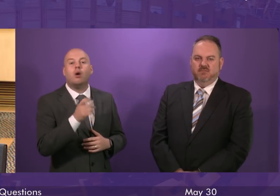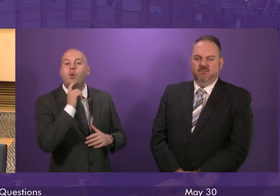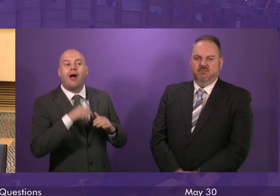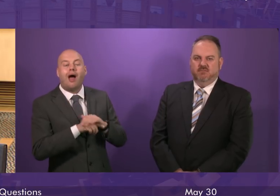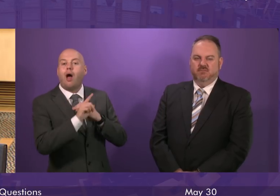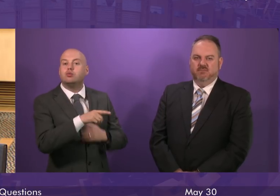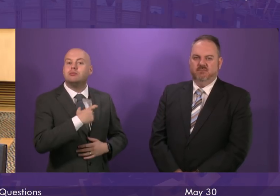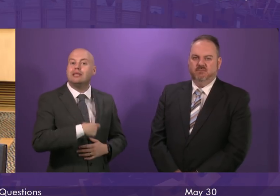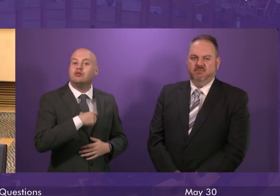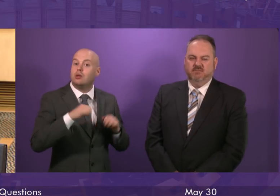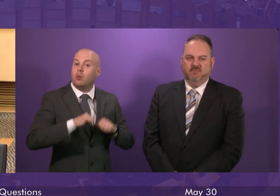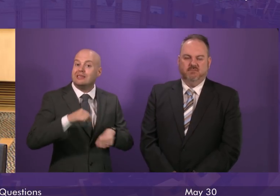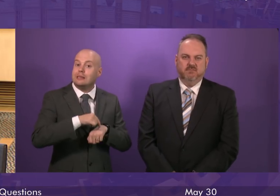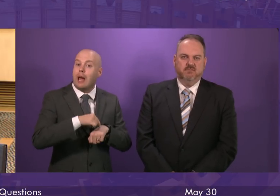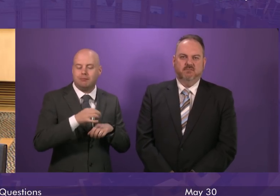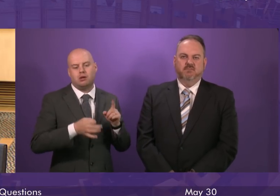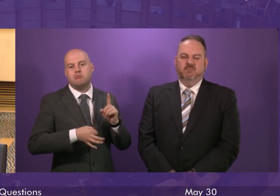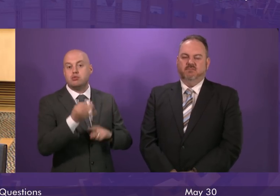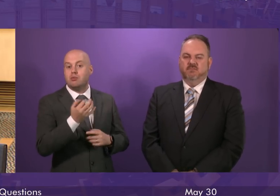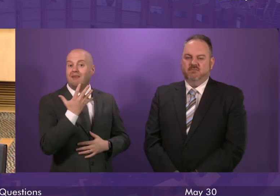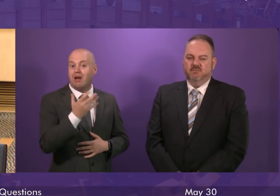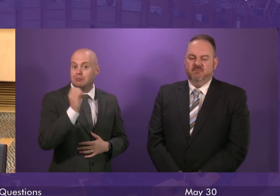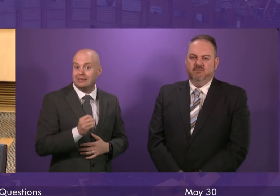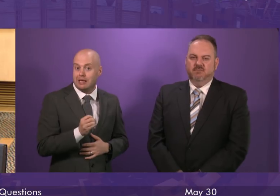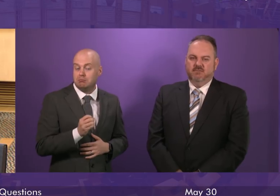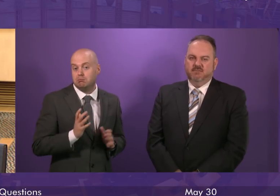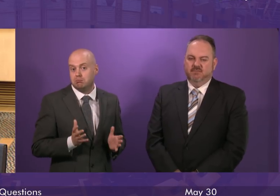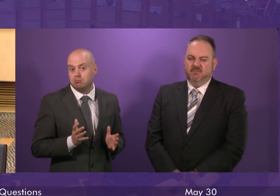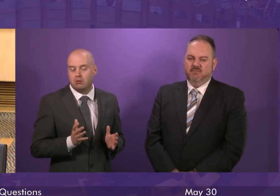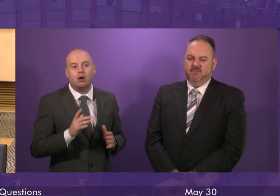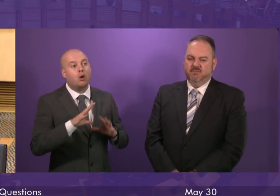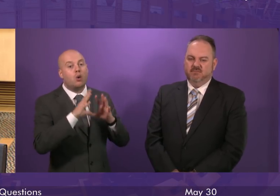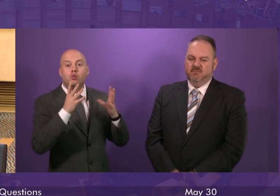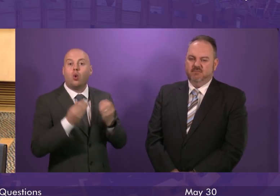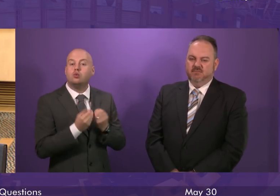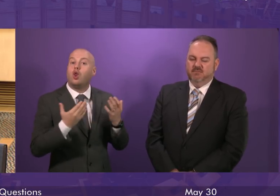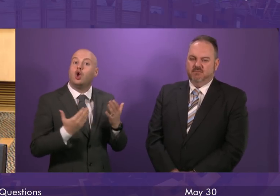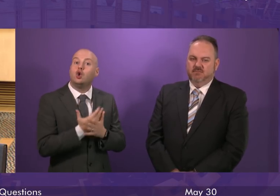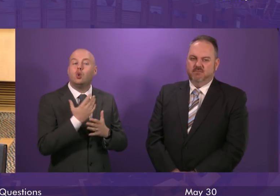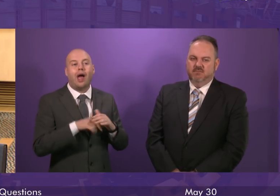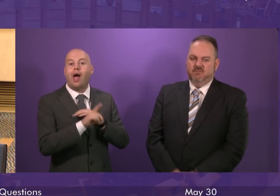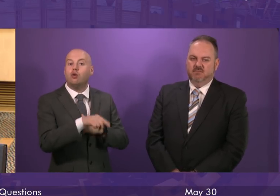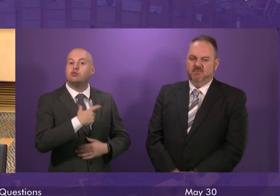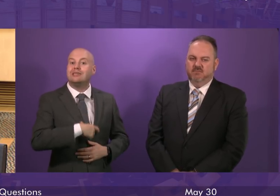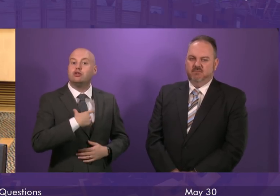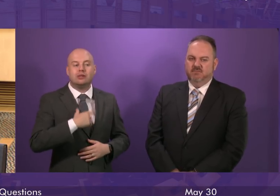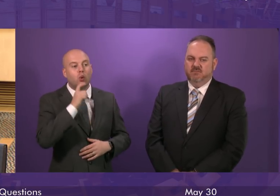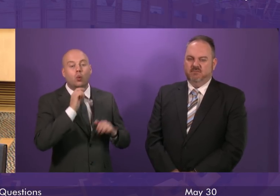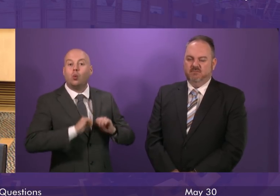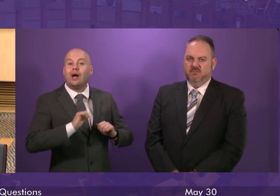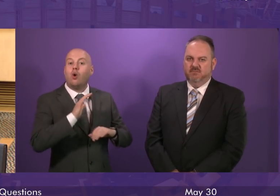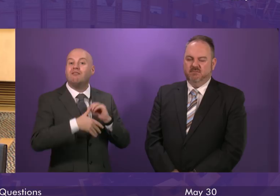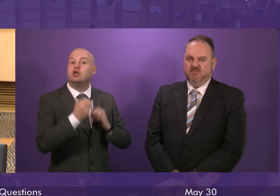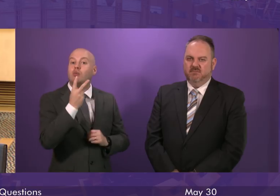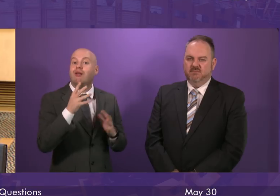was an improvement of 5 percentage points in the last quarter. And the total number of new outpatients with waits over 12 weeks was reduced by